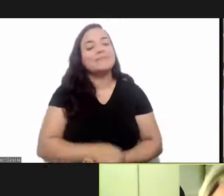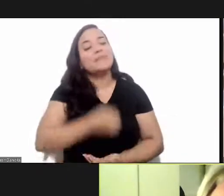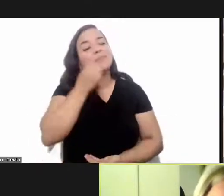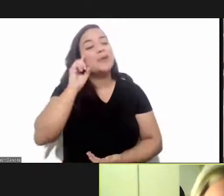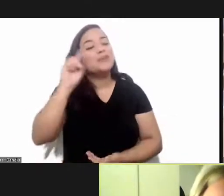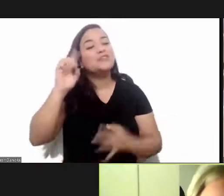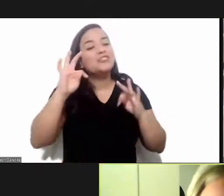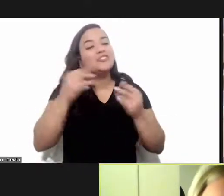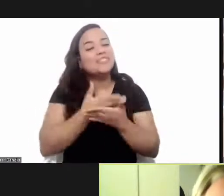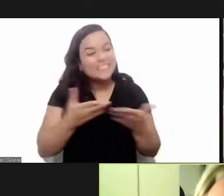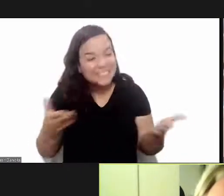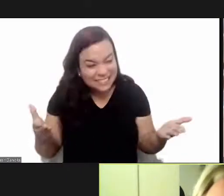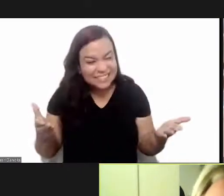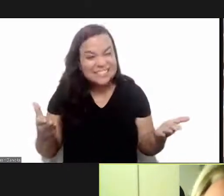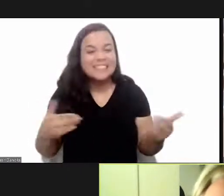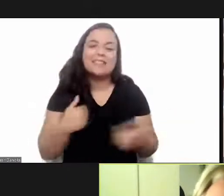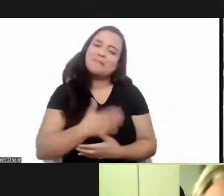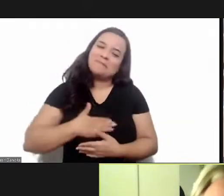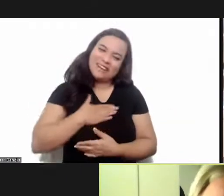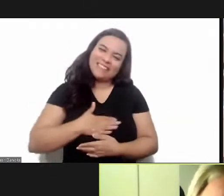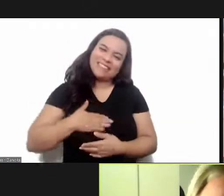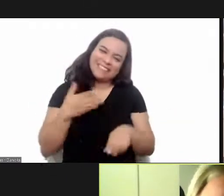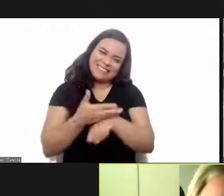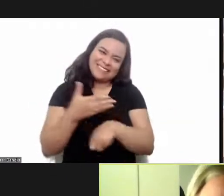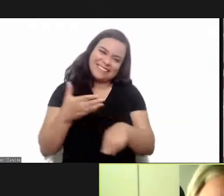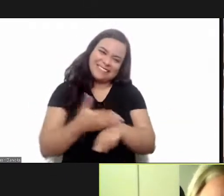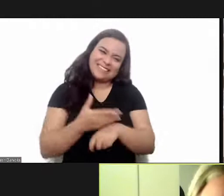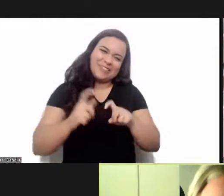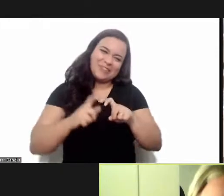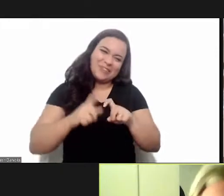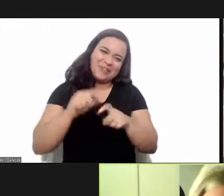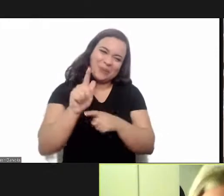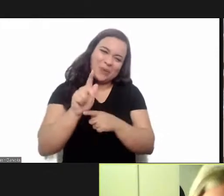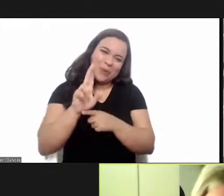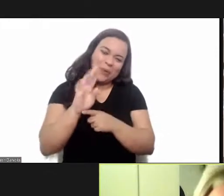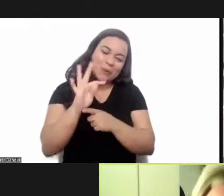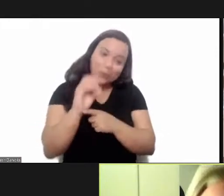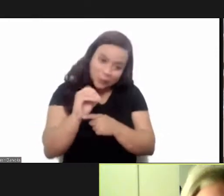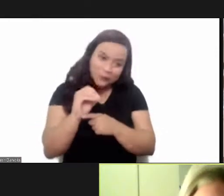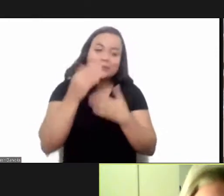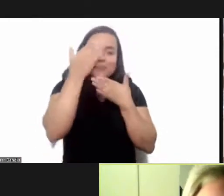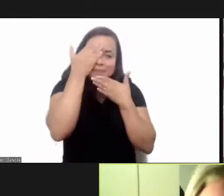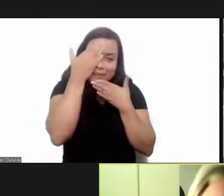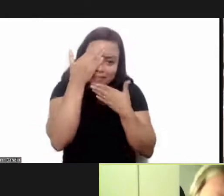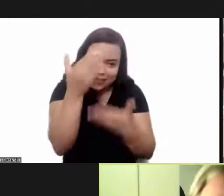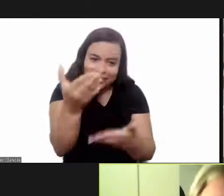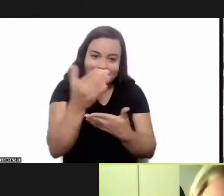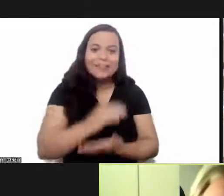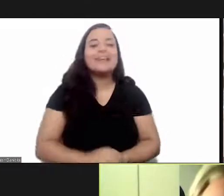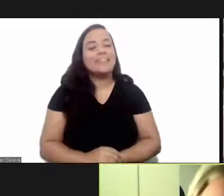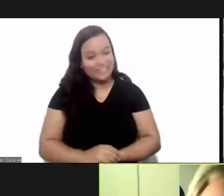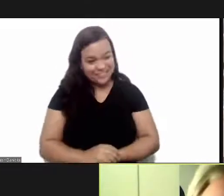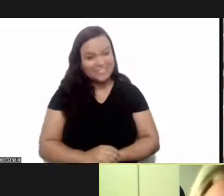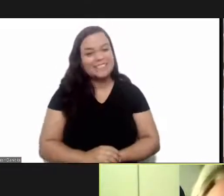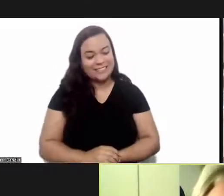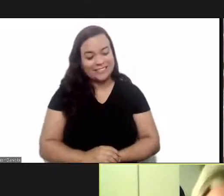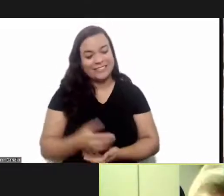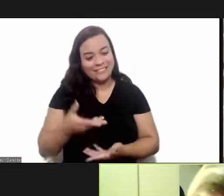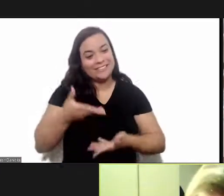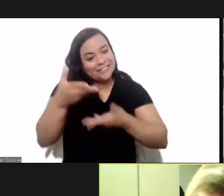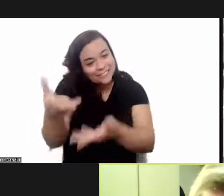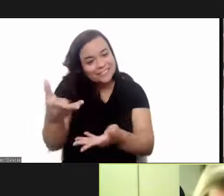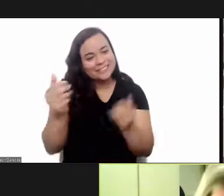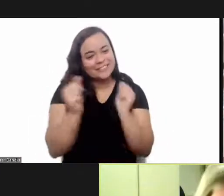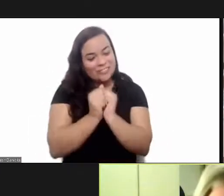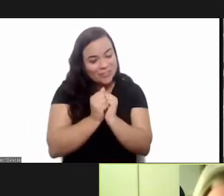good morning one and all it's a pleasure to be here dr augusto galvan it's a thank you very much